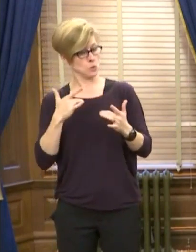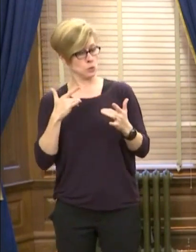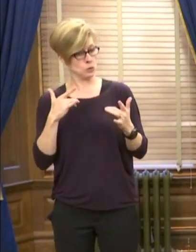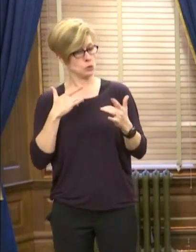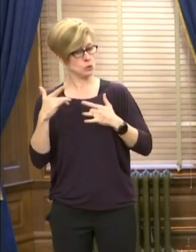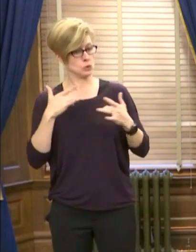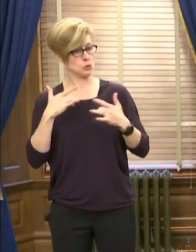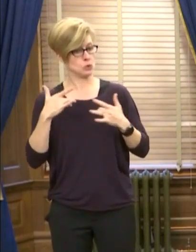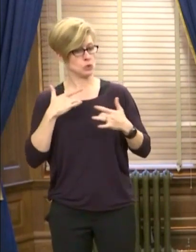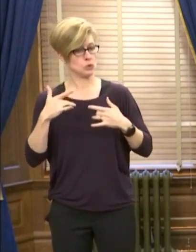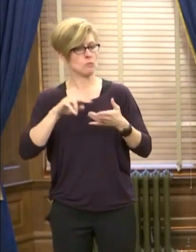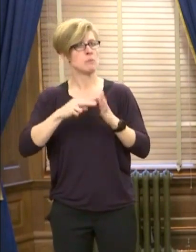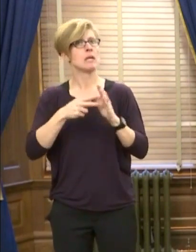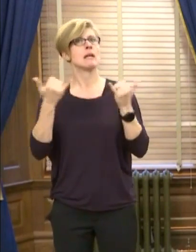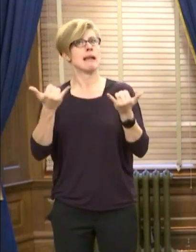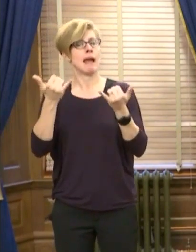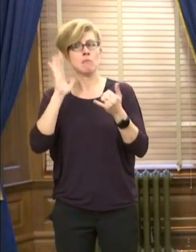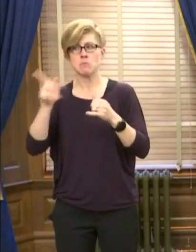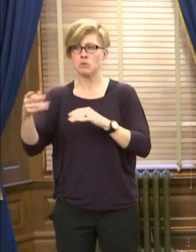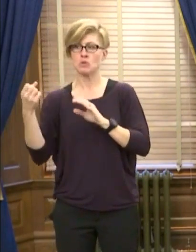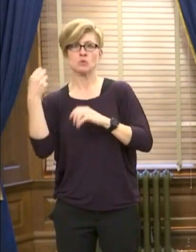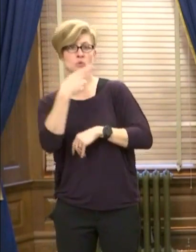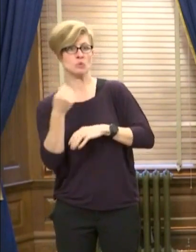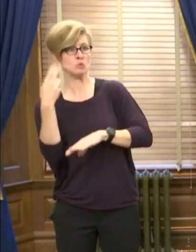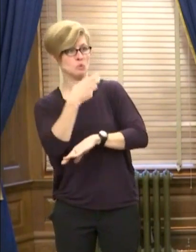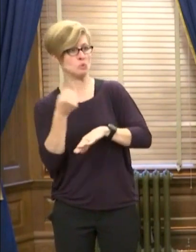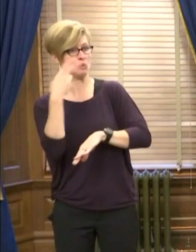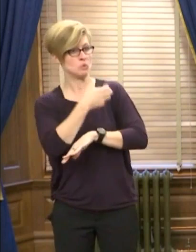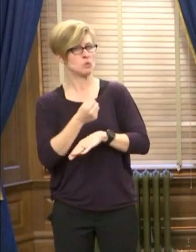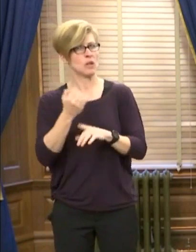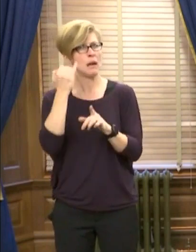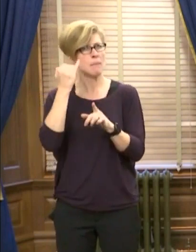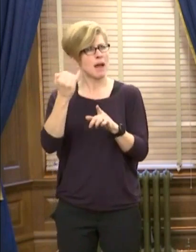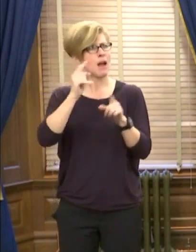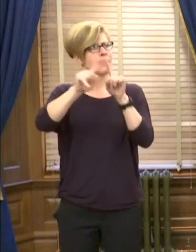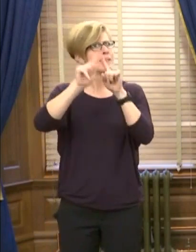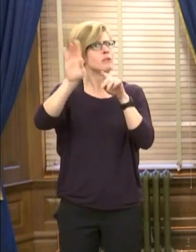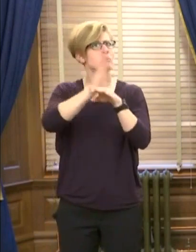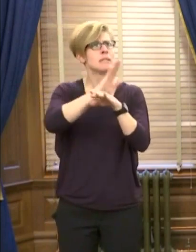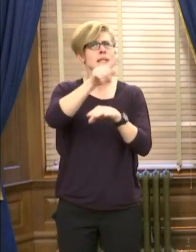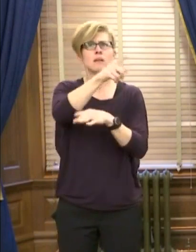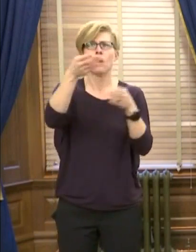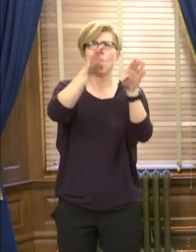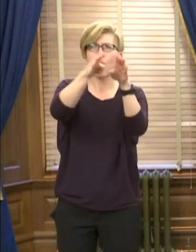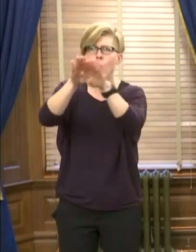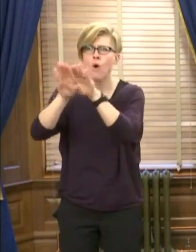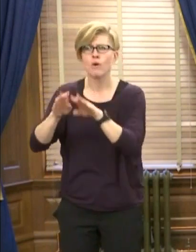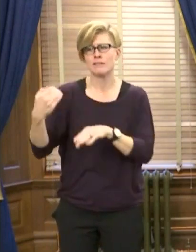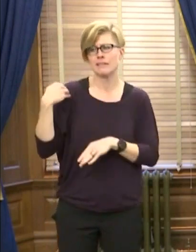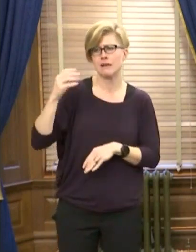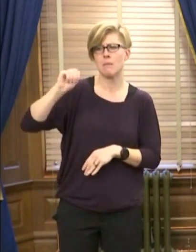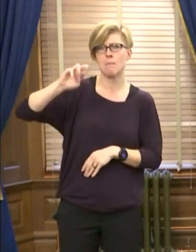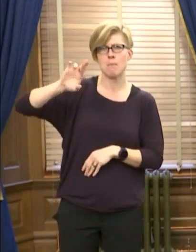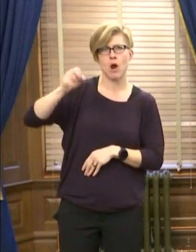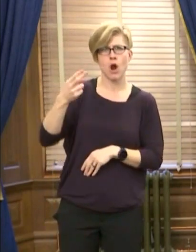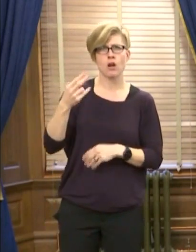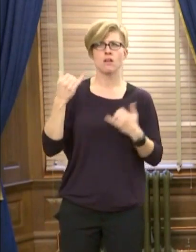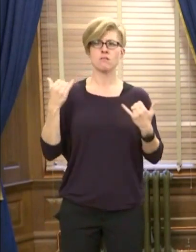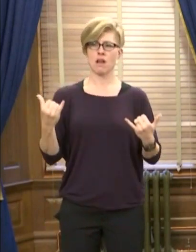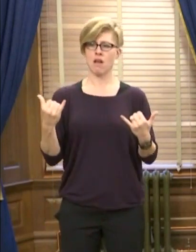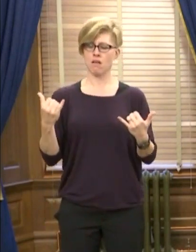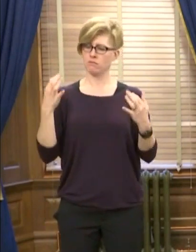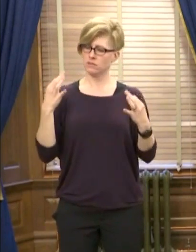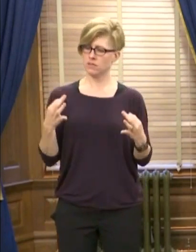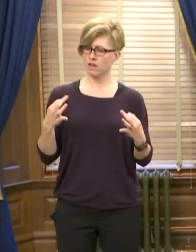rack up the legal costs pretty quickly? Yeah. Asking all the businesses that were closed in March, suddenly descending